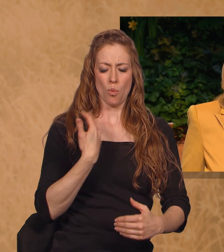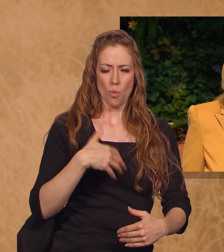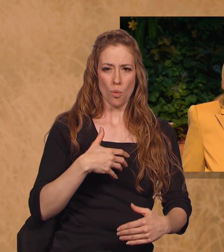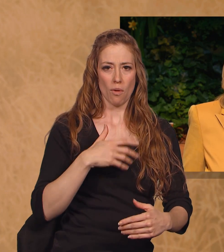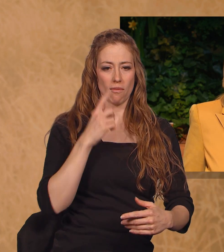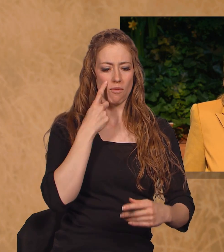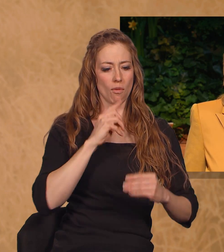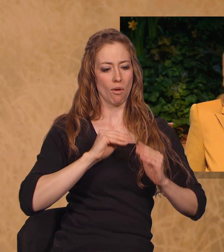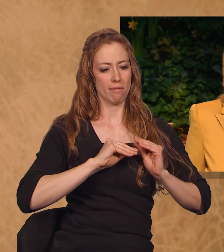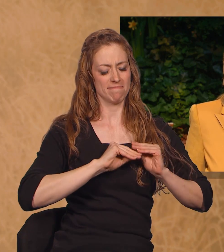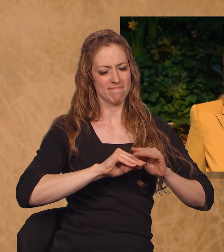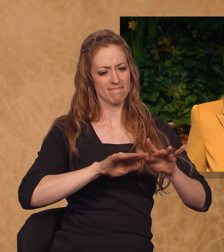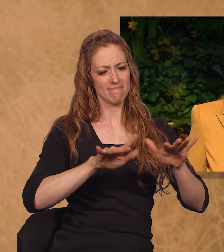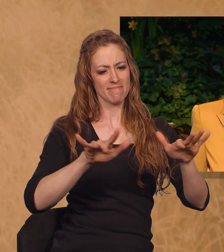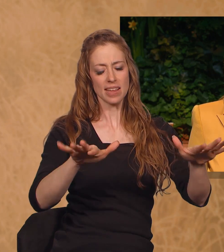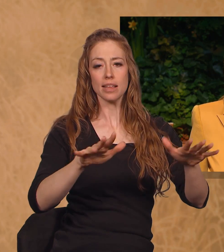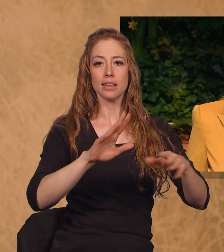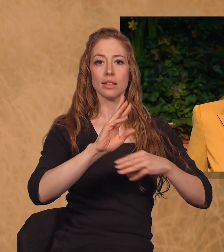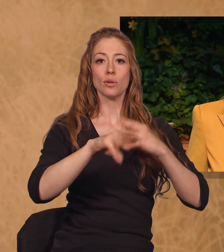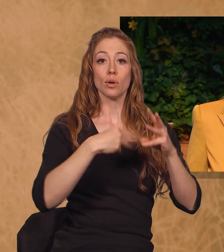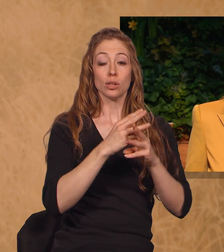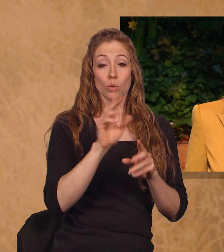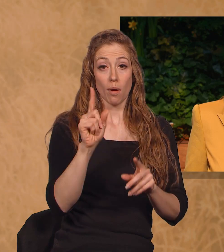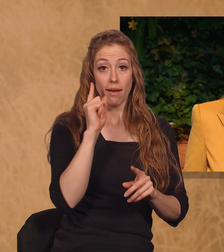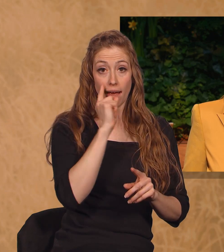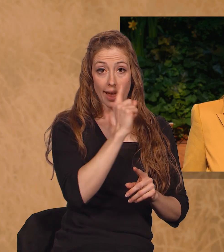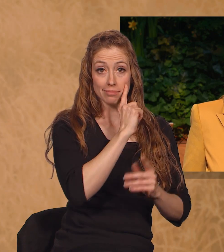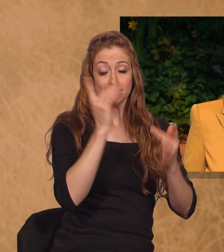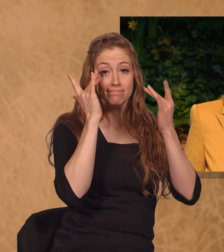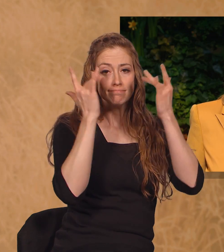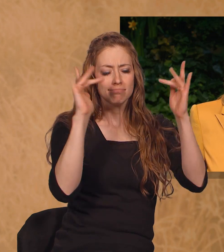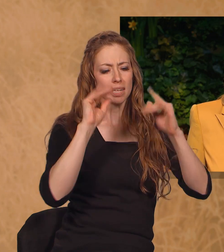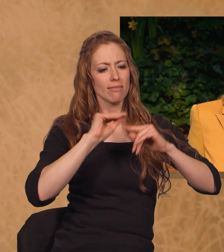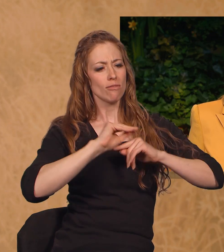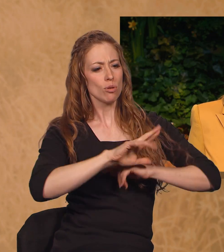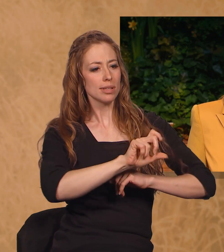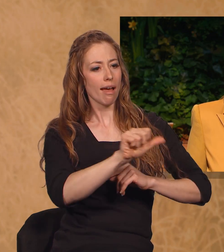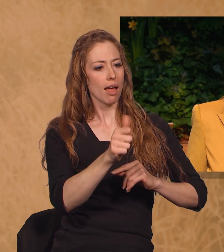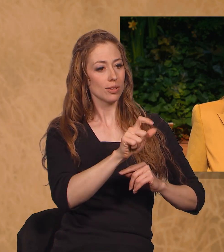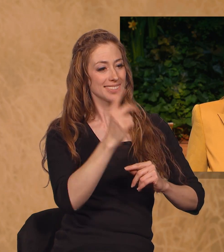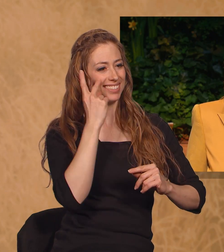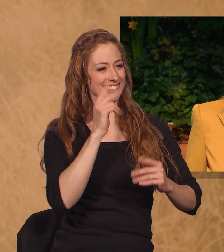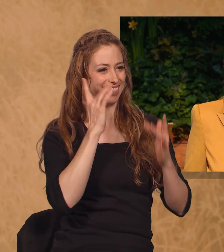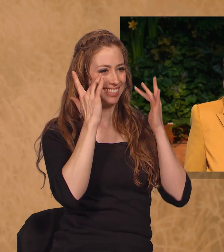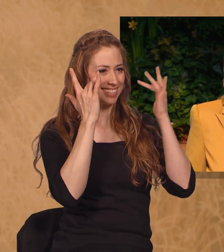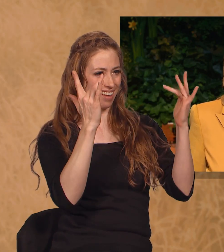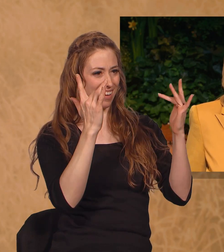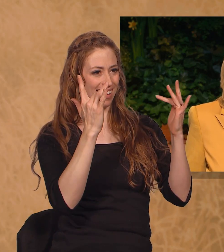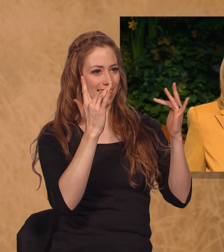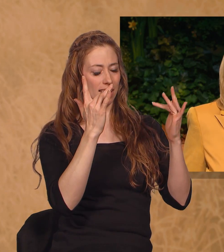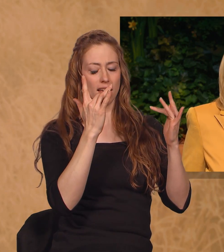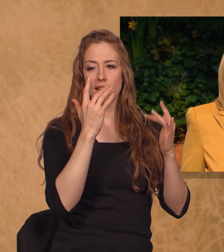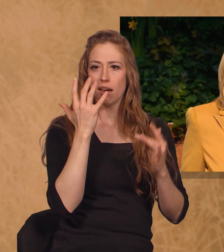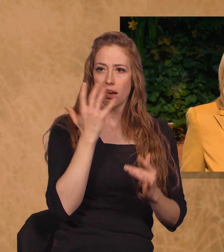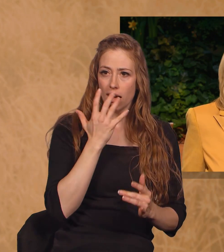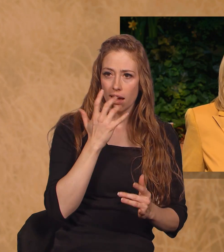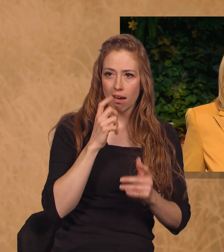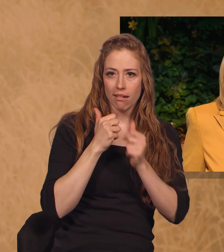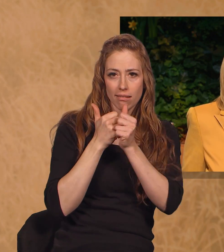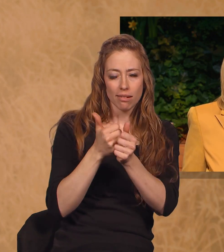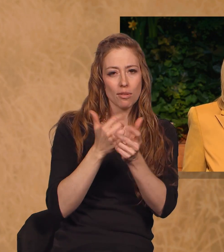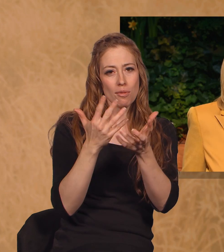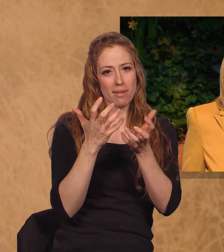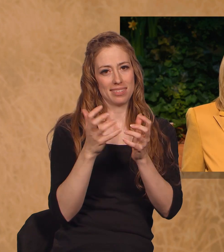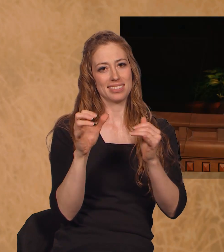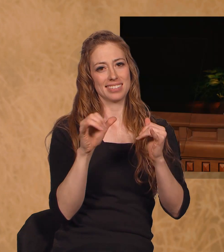example, even the light in your eyes, will influence others who see your shine, and they will want to be